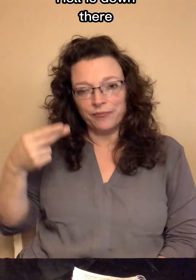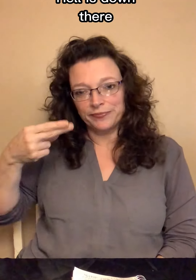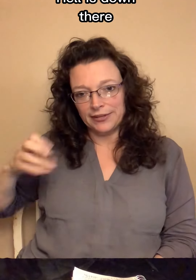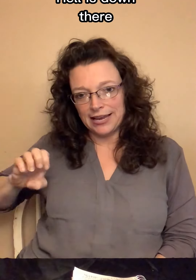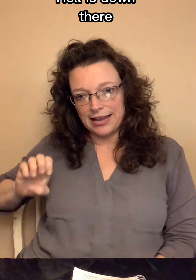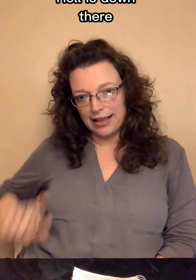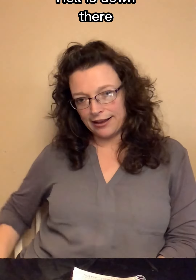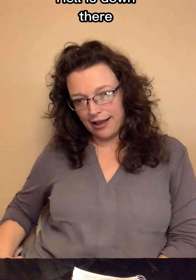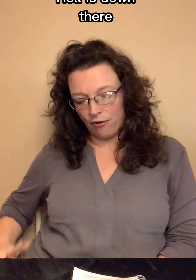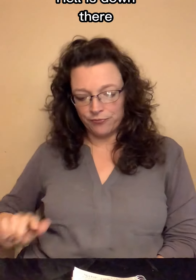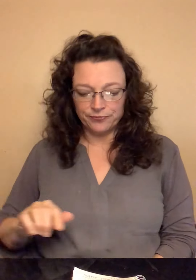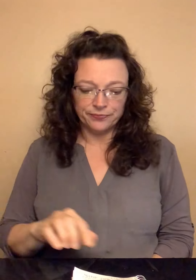Hell.